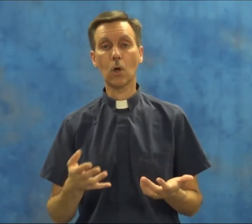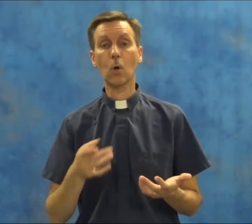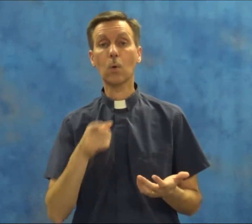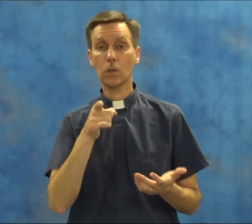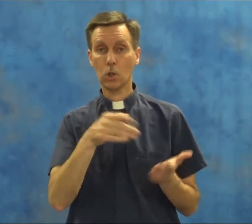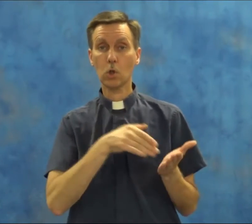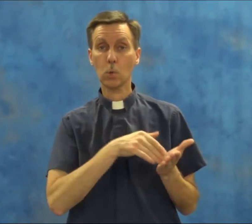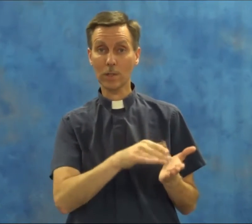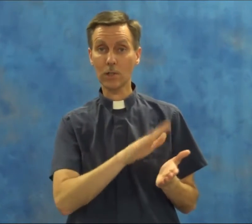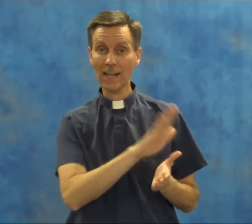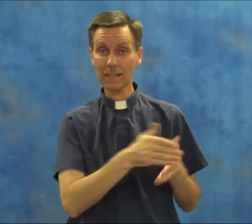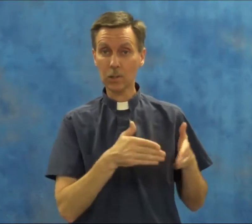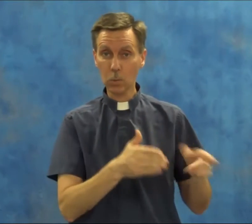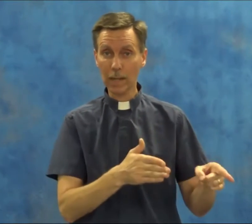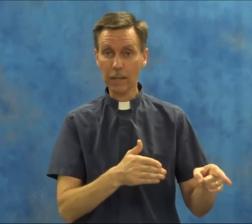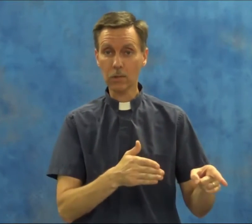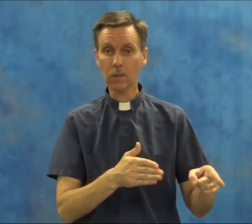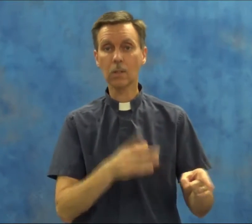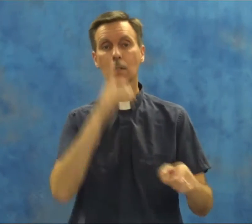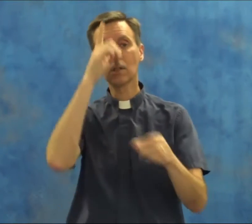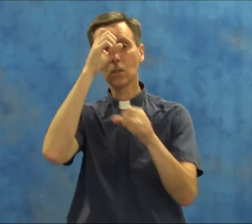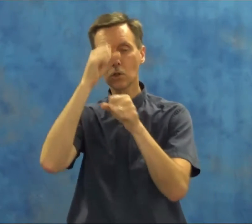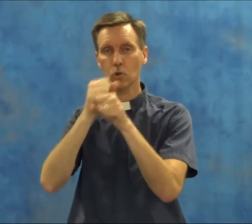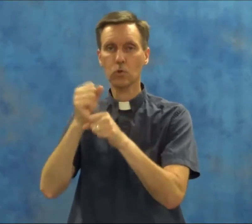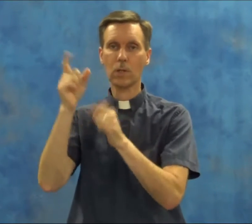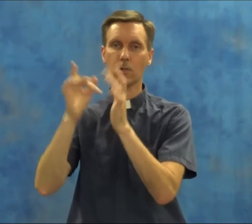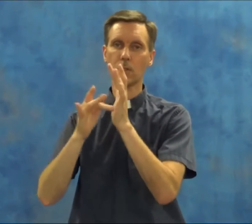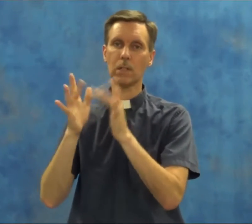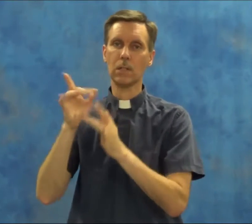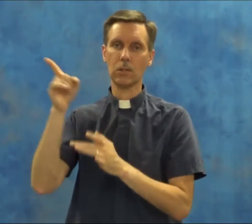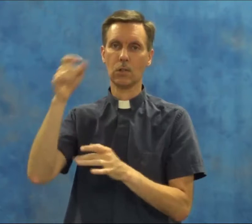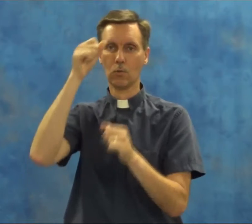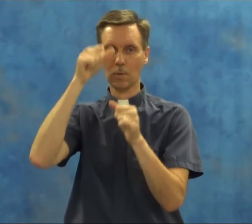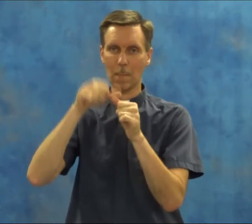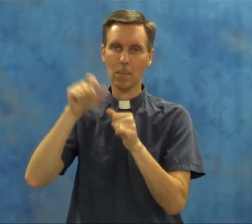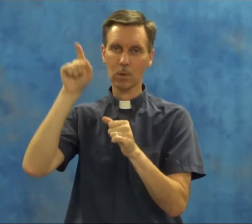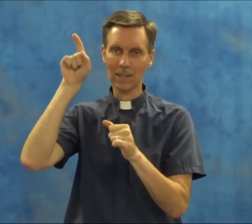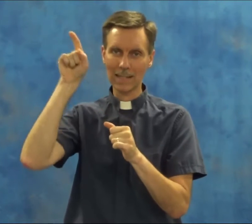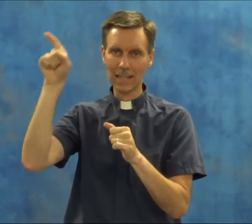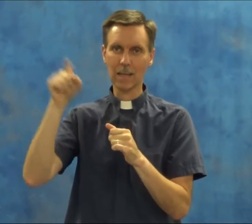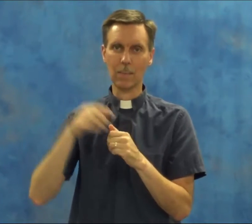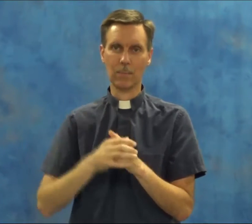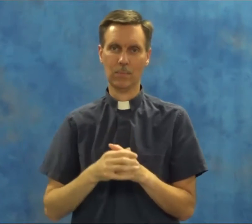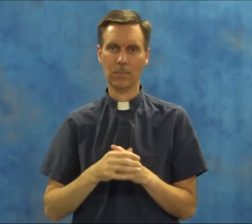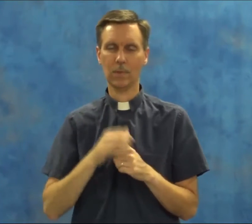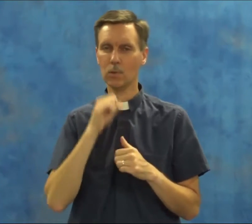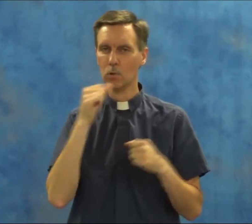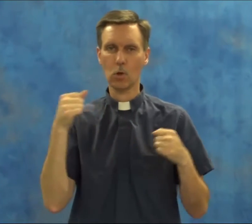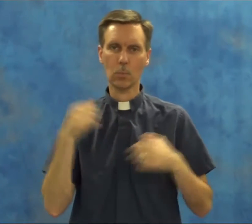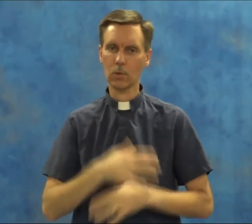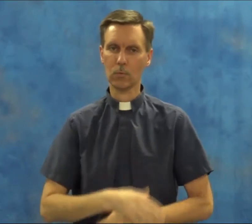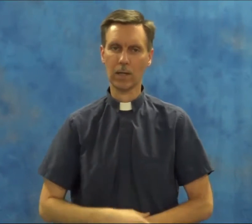So, reject his ways. Trust Jesus. Remember him. Don't be afraid.